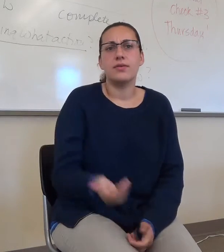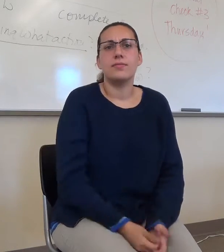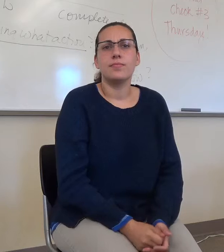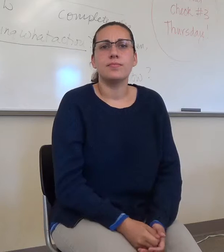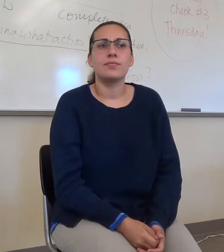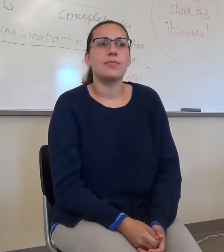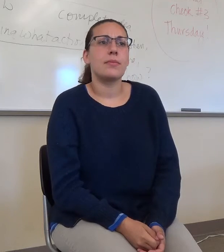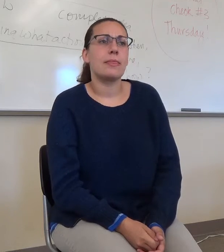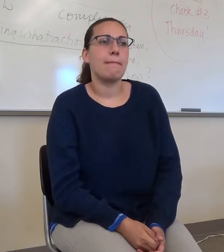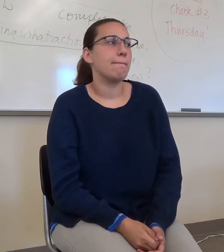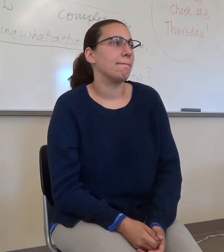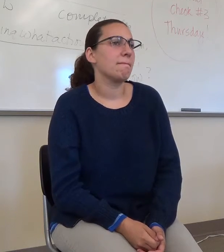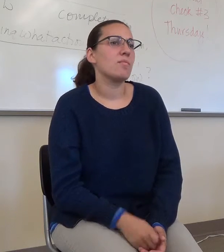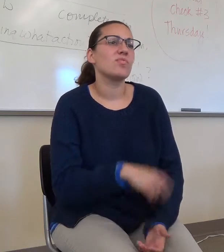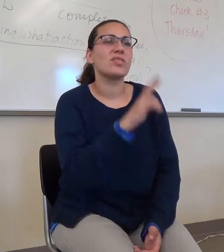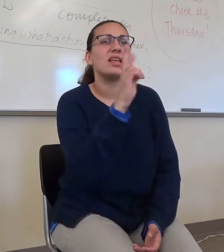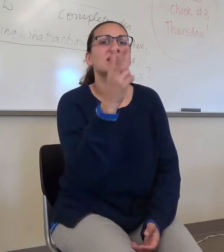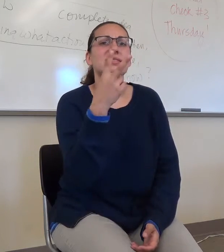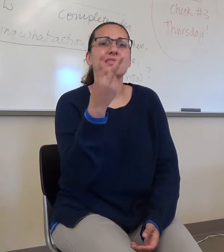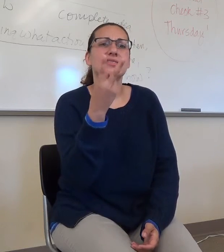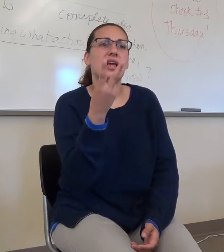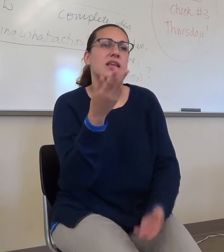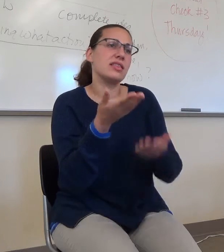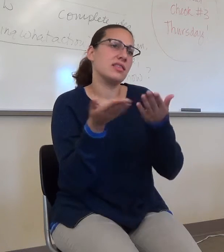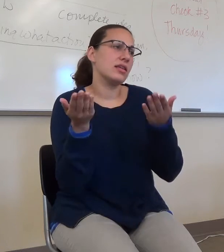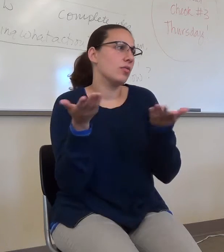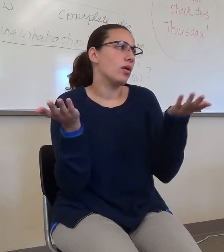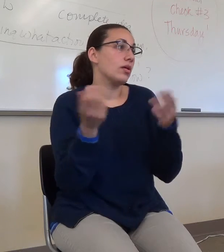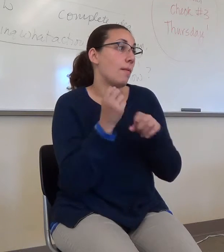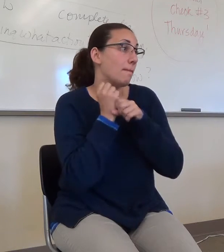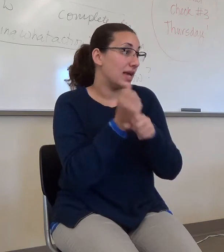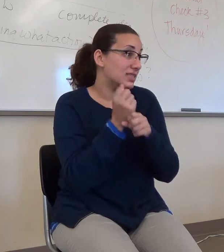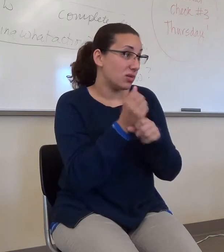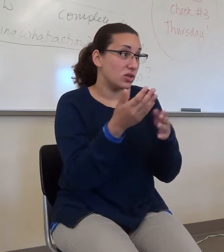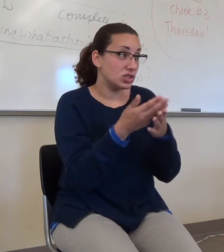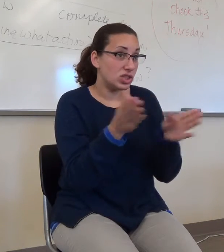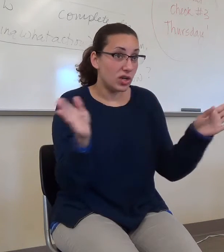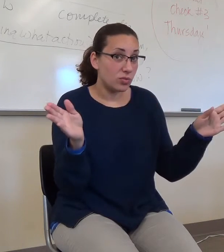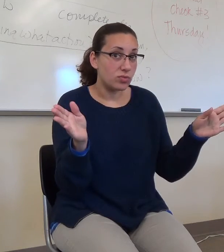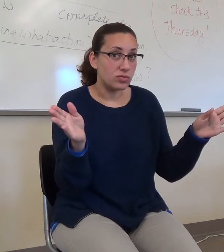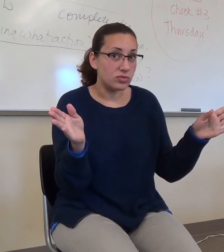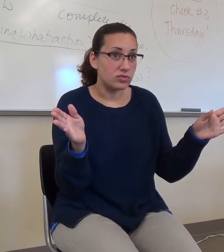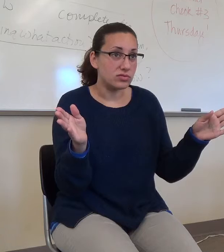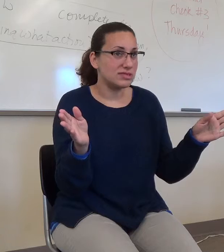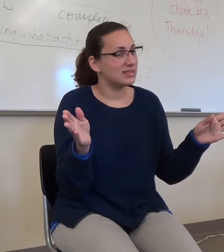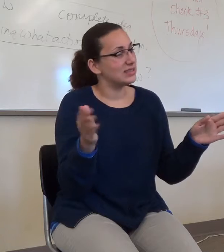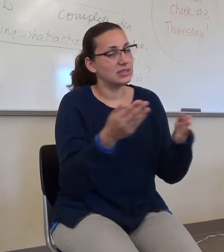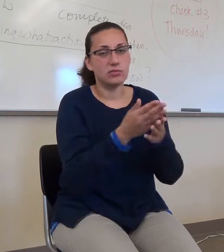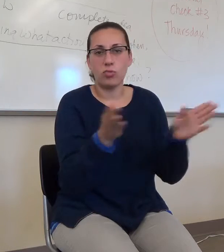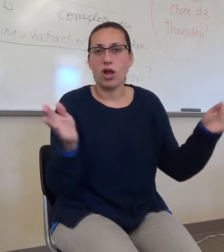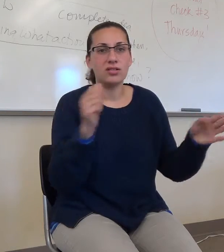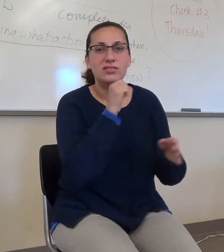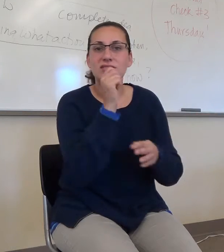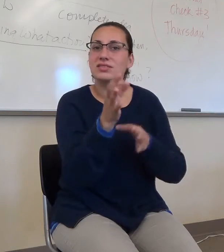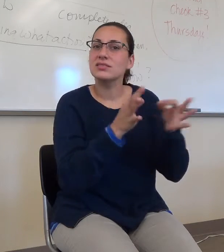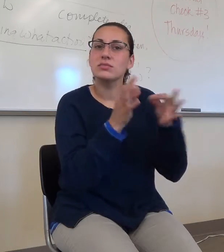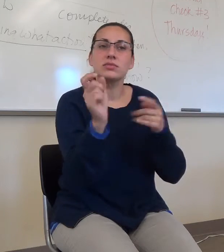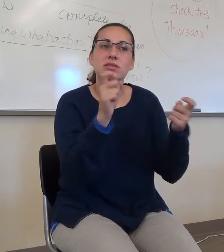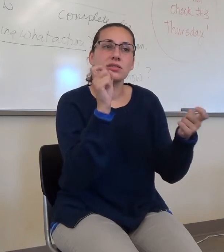What's the second thing? Because baseball in general is too broad. It doesn't tell us the whole history of it, the whole